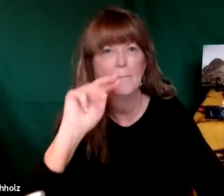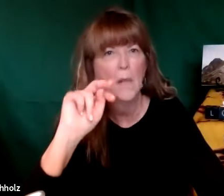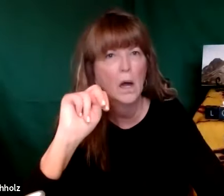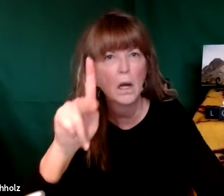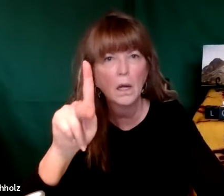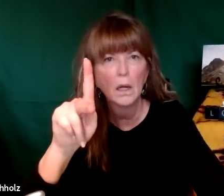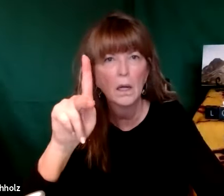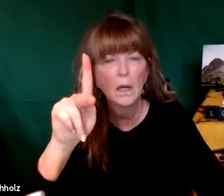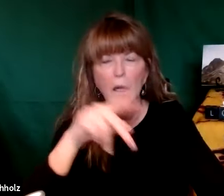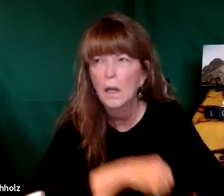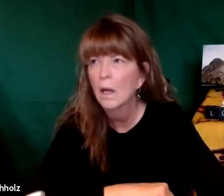oh I love to study monks